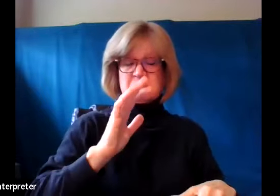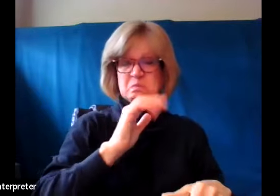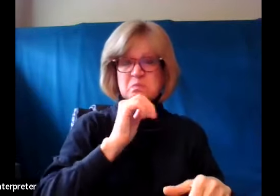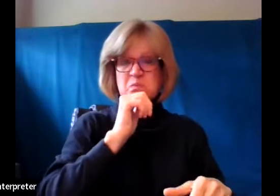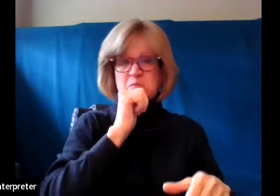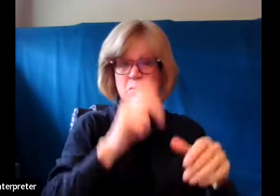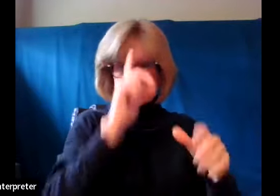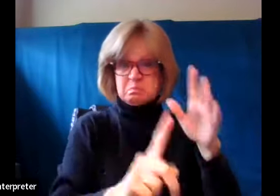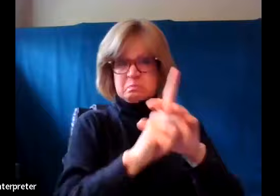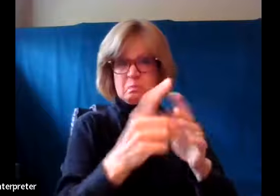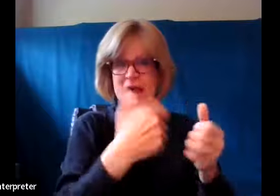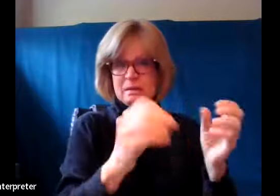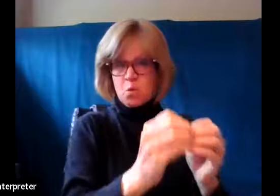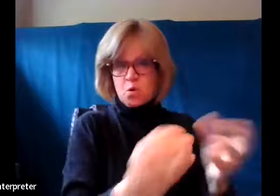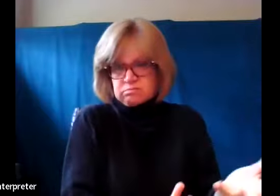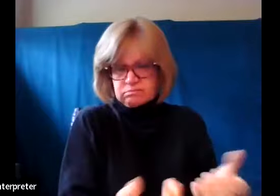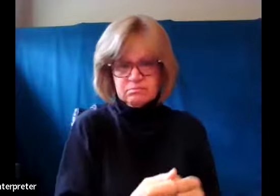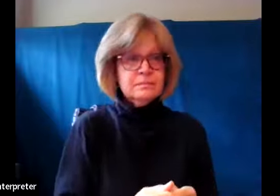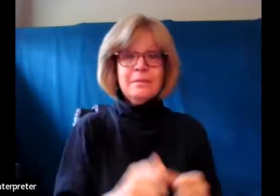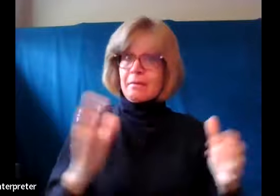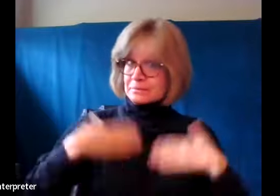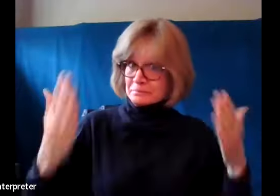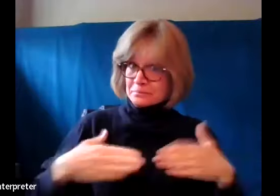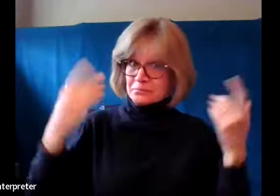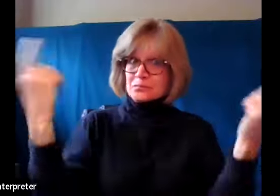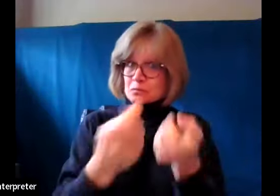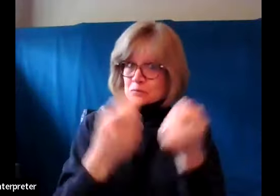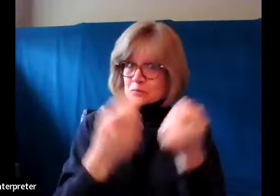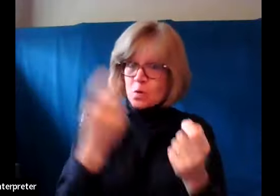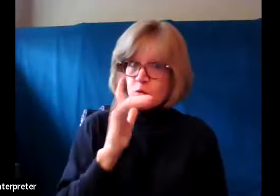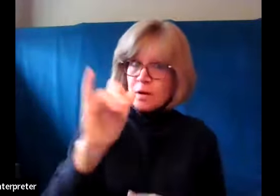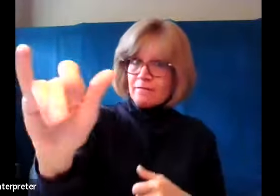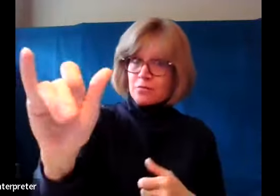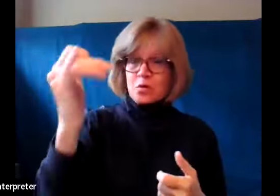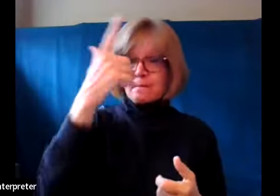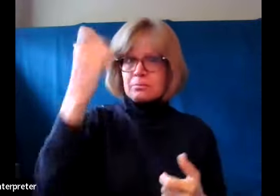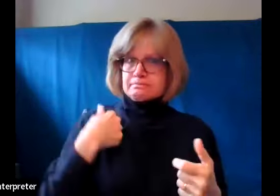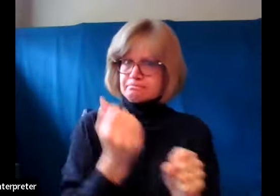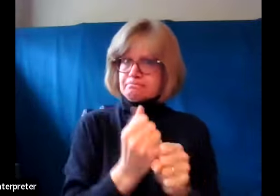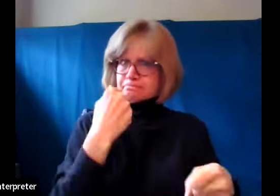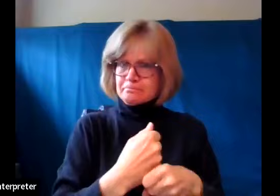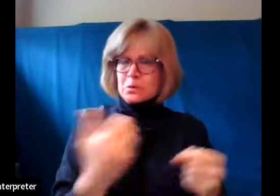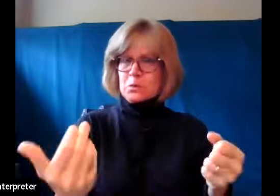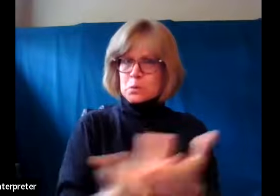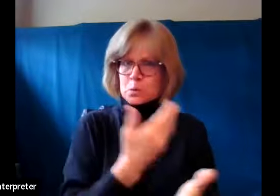mind. But be glad and rejoice forever in what I am creating, where I am about to